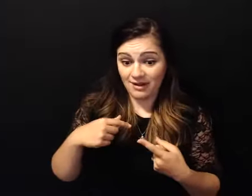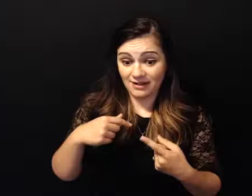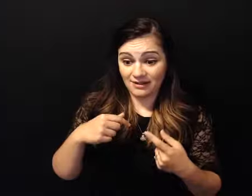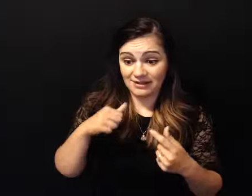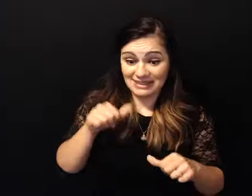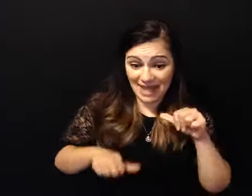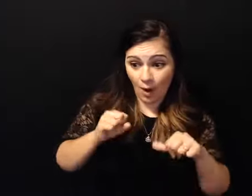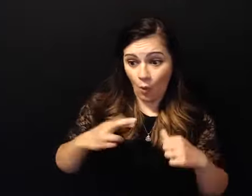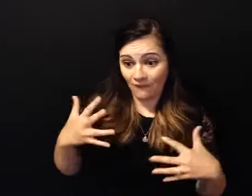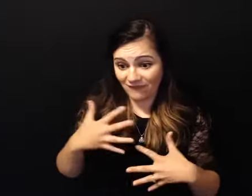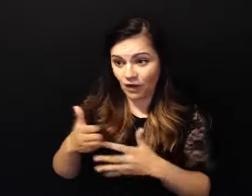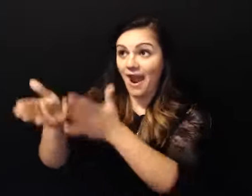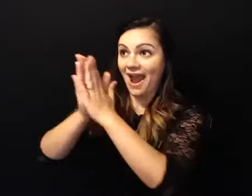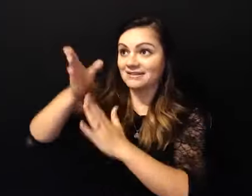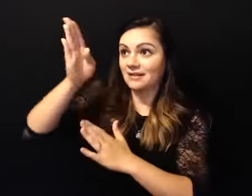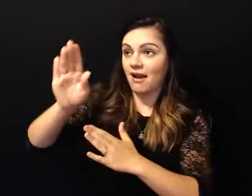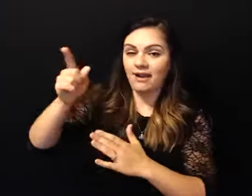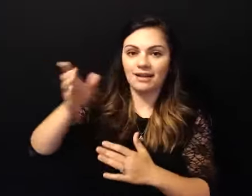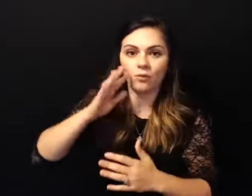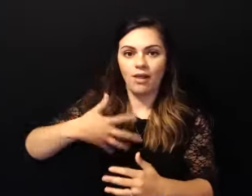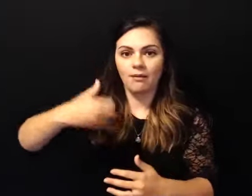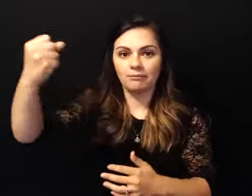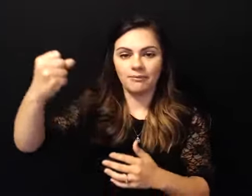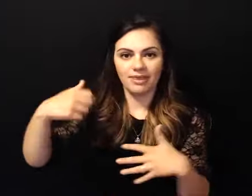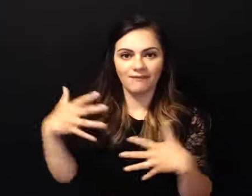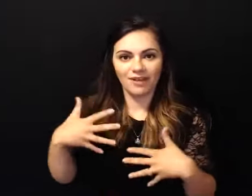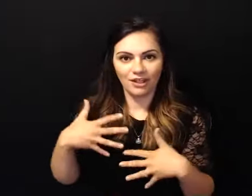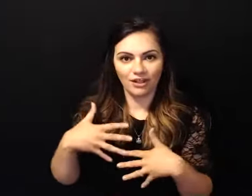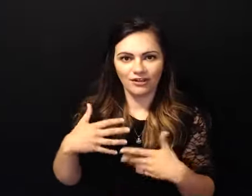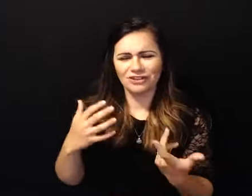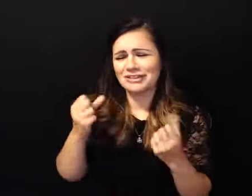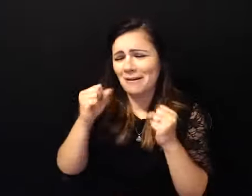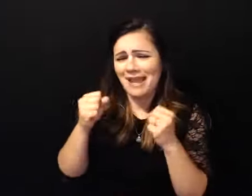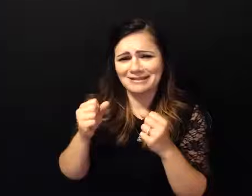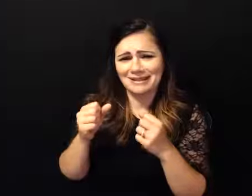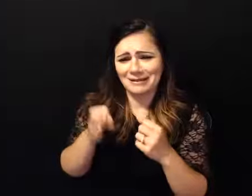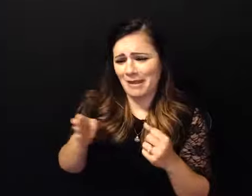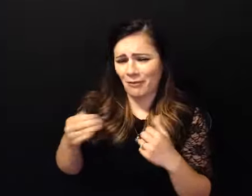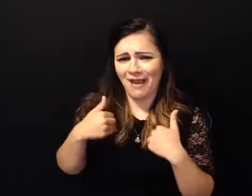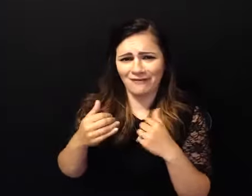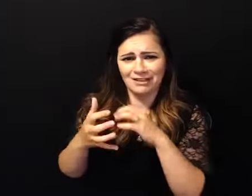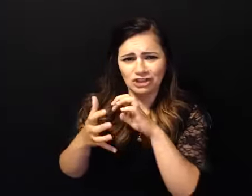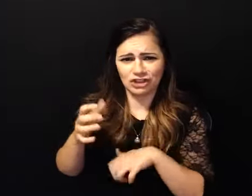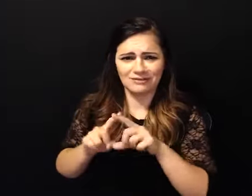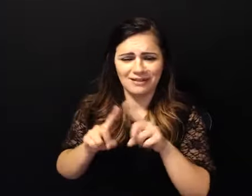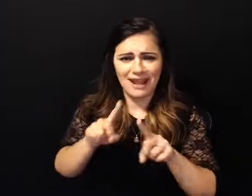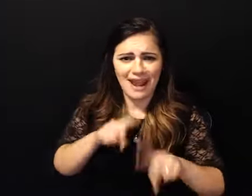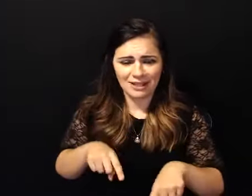uh it's just amazing all the answers that are in there so i get through my divorce and i go through all of that i change a couple of different jobs